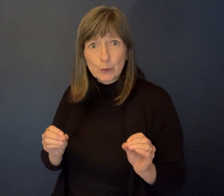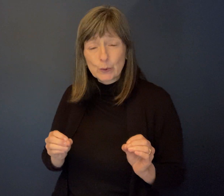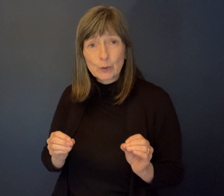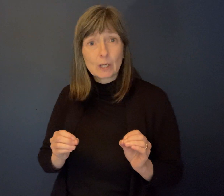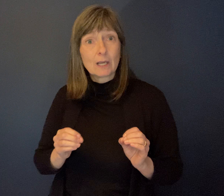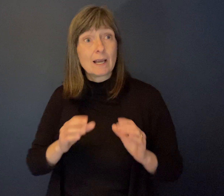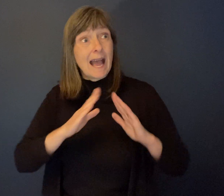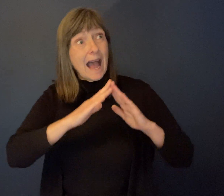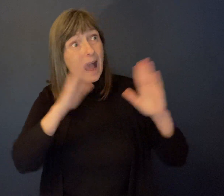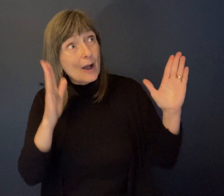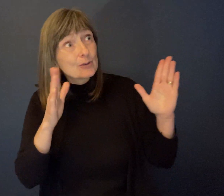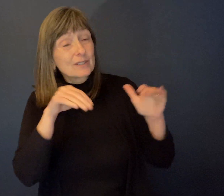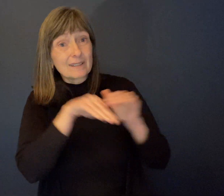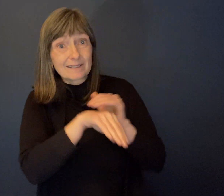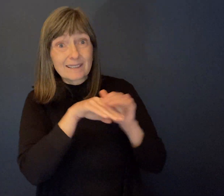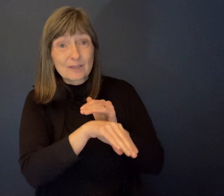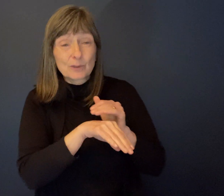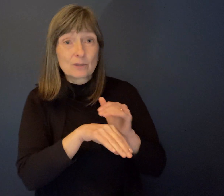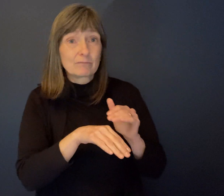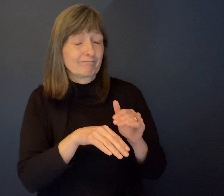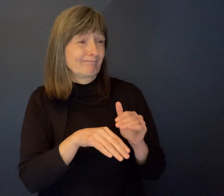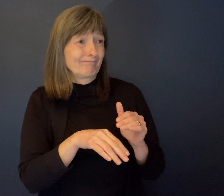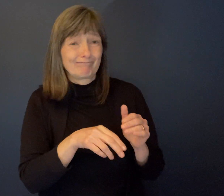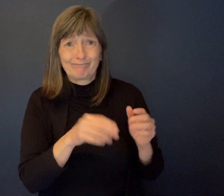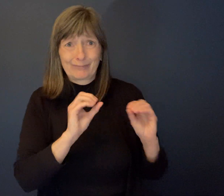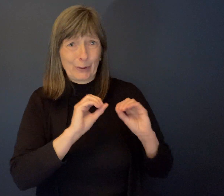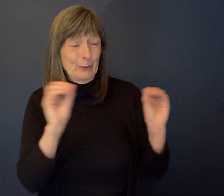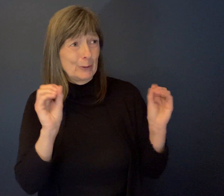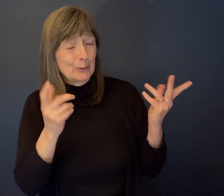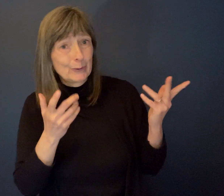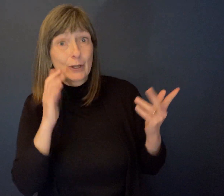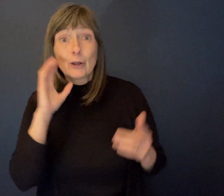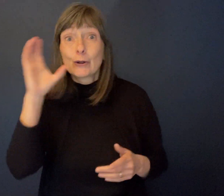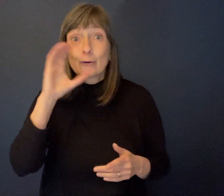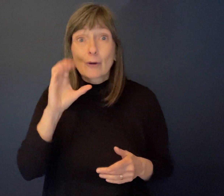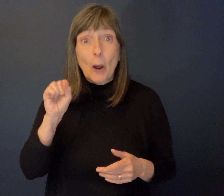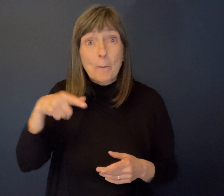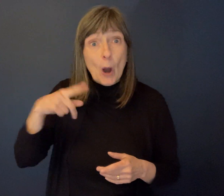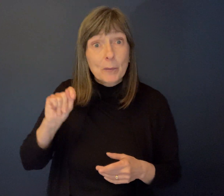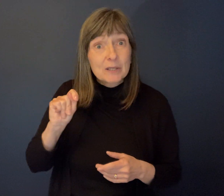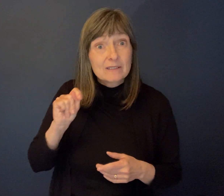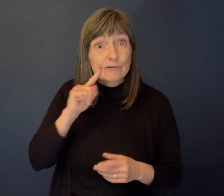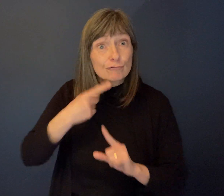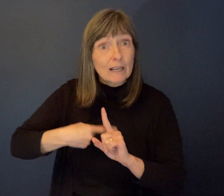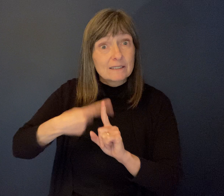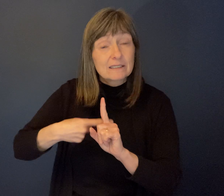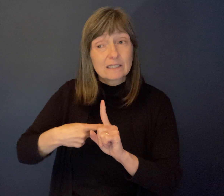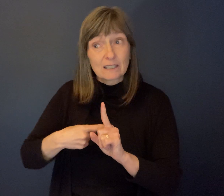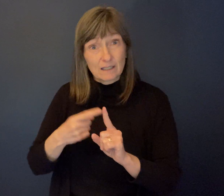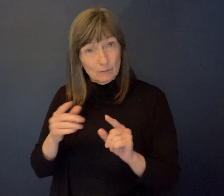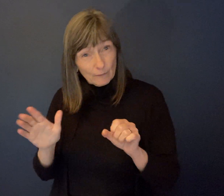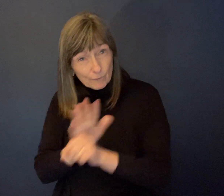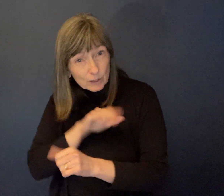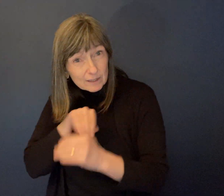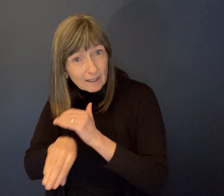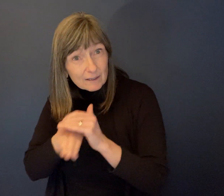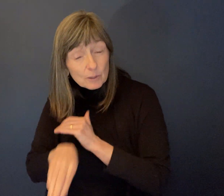was a real issue. I mean, if you were looking for a, uh, an apartment to rent, finding an accessible apartment in St. John's was not